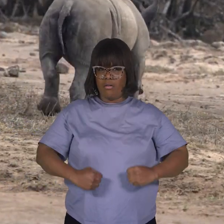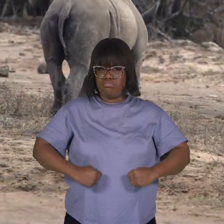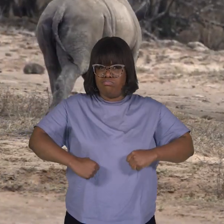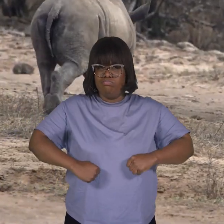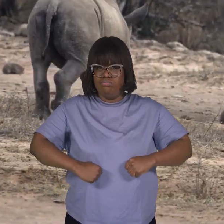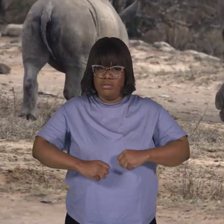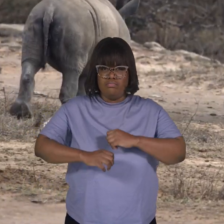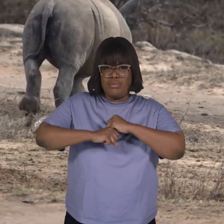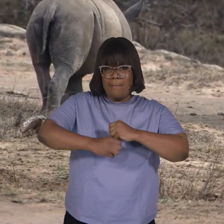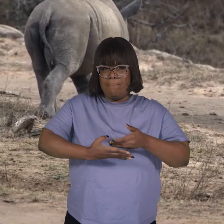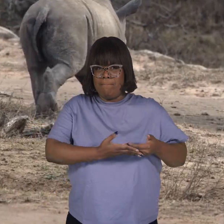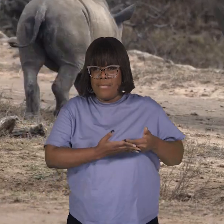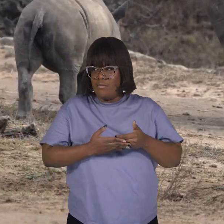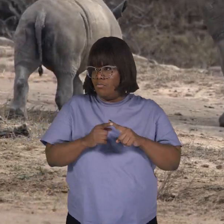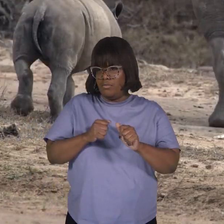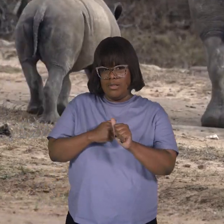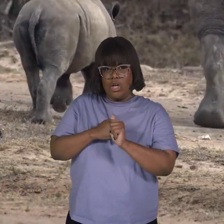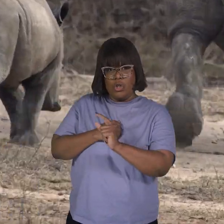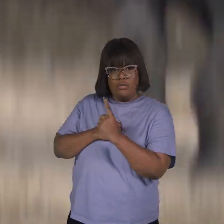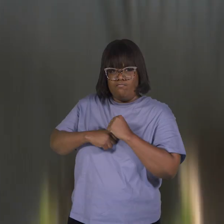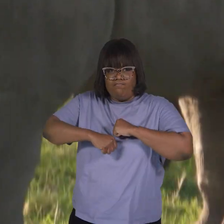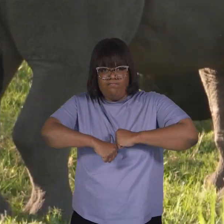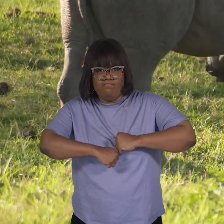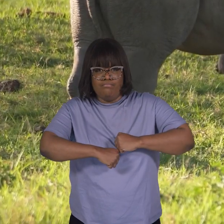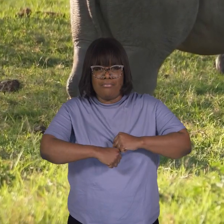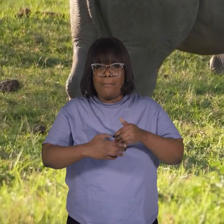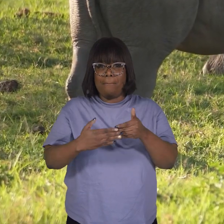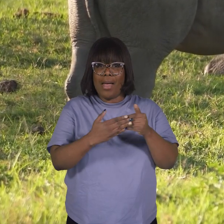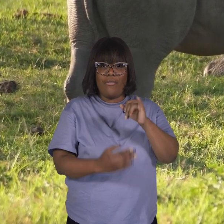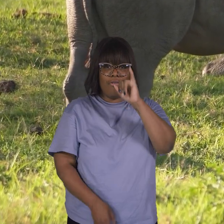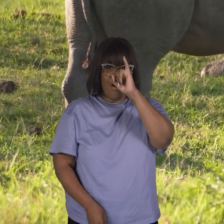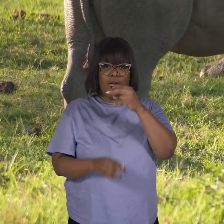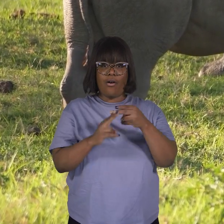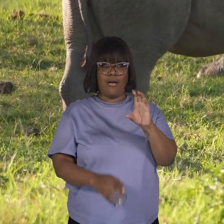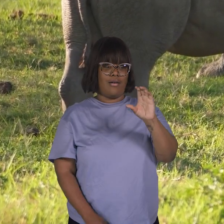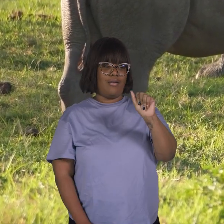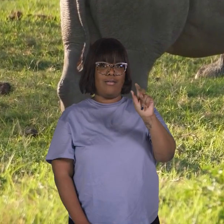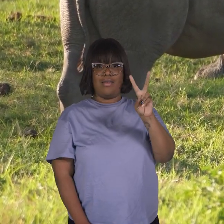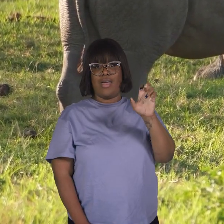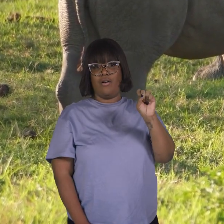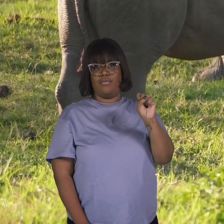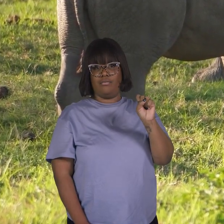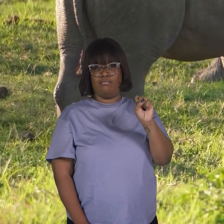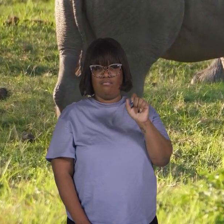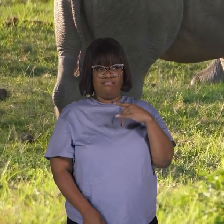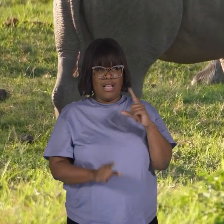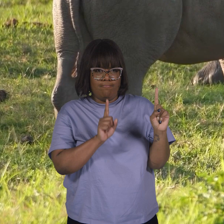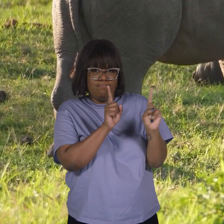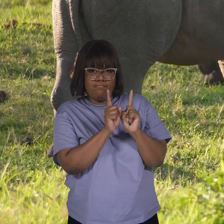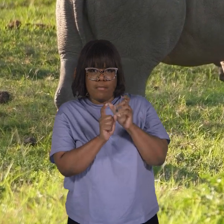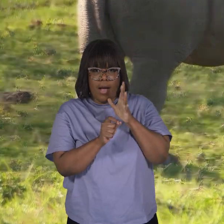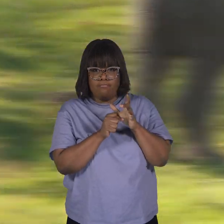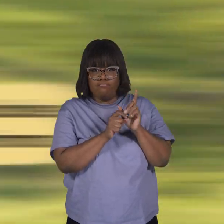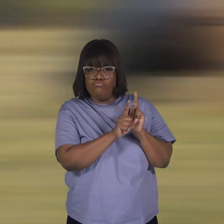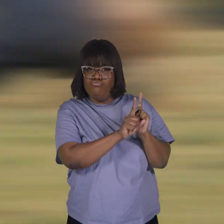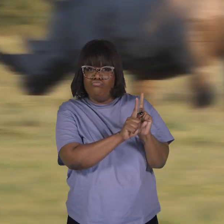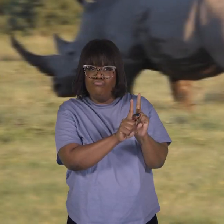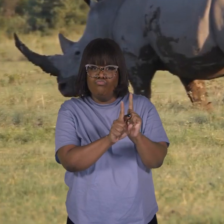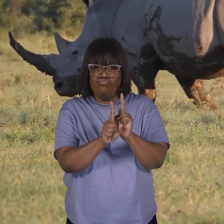to keep their babies safe from danger. Baby rhinos, called calves, stay close to their moms. While in